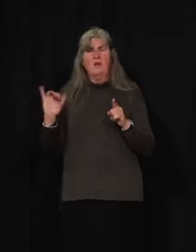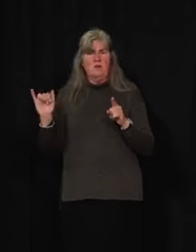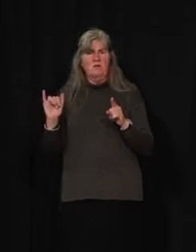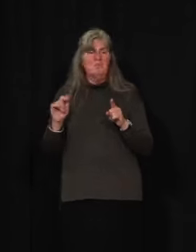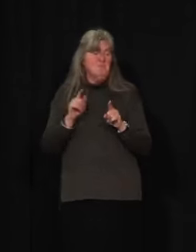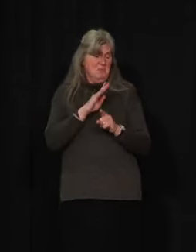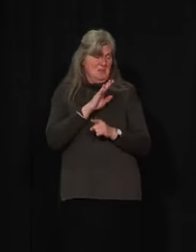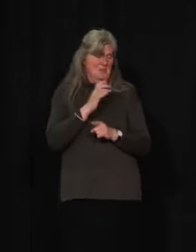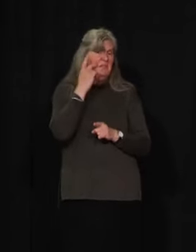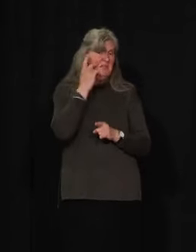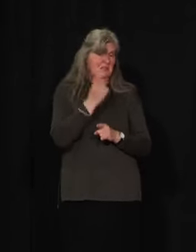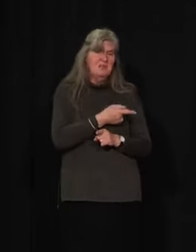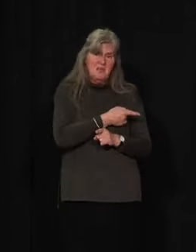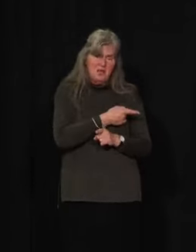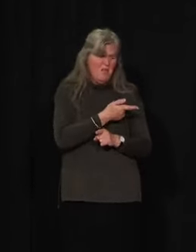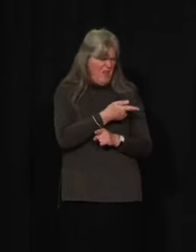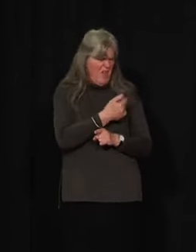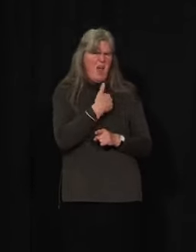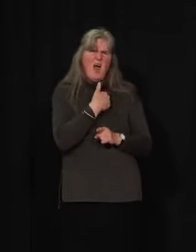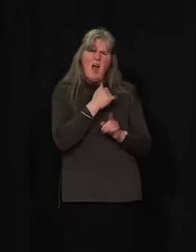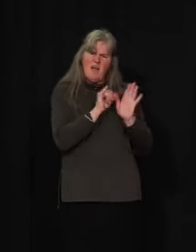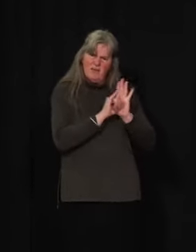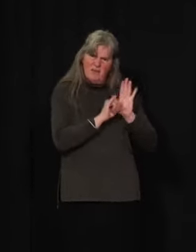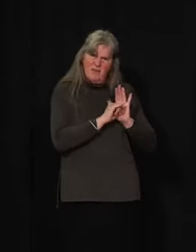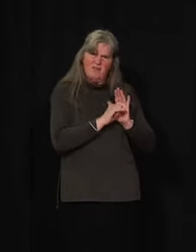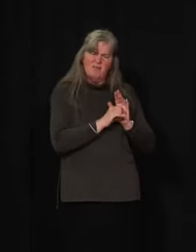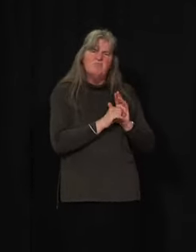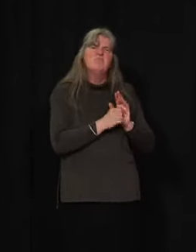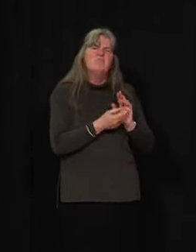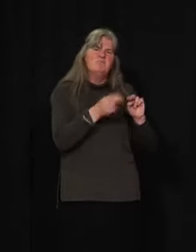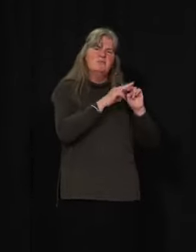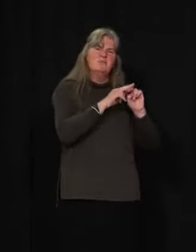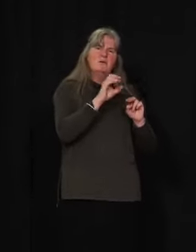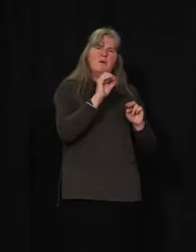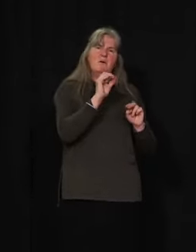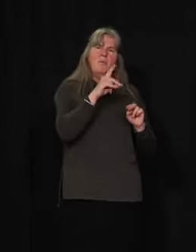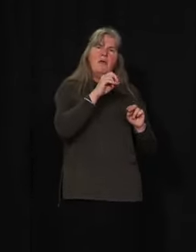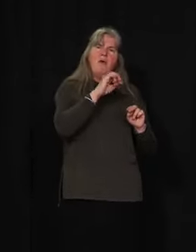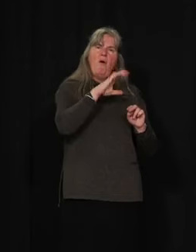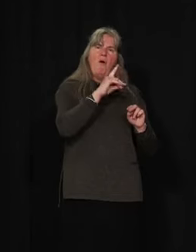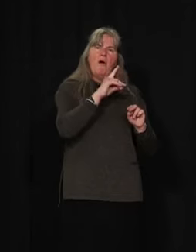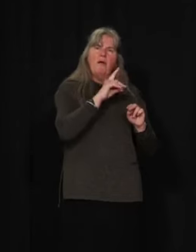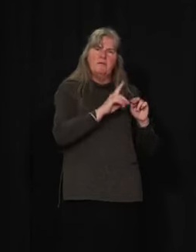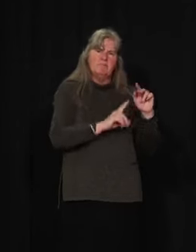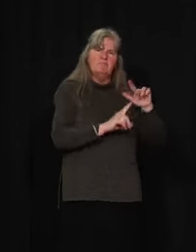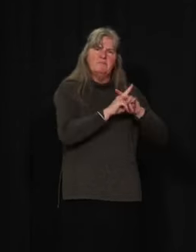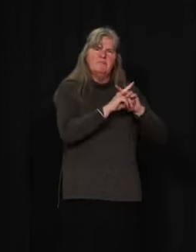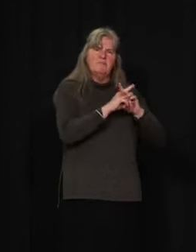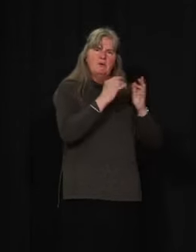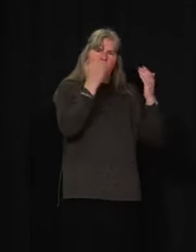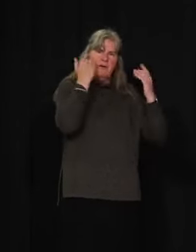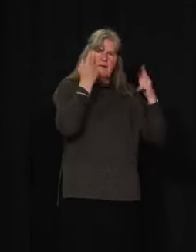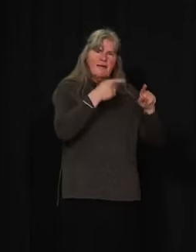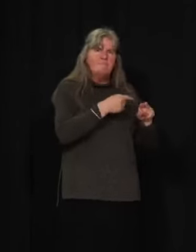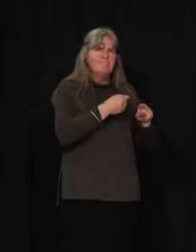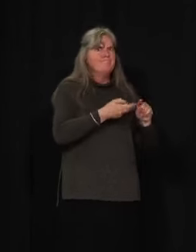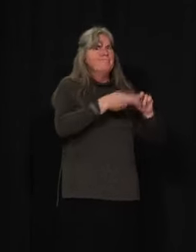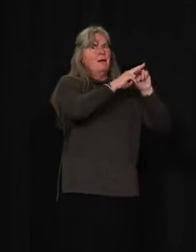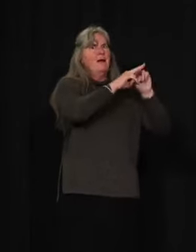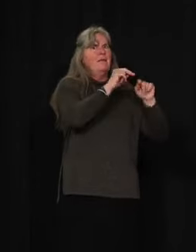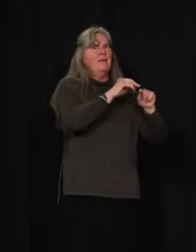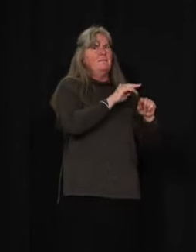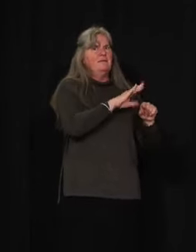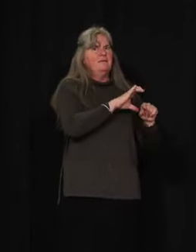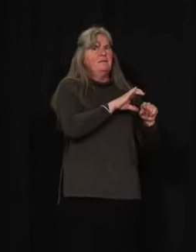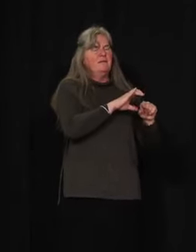in BC, recently has reported another spike in opioid overdoses. So, this is a national